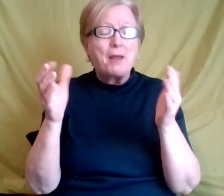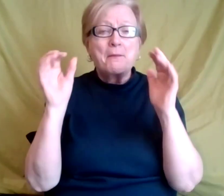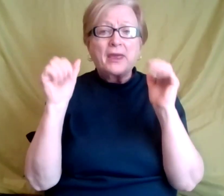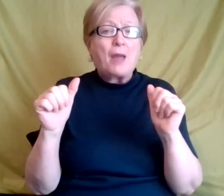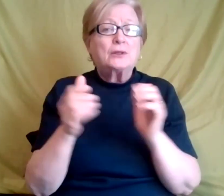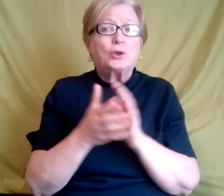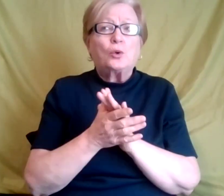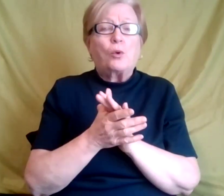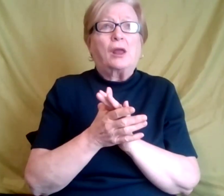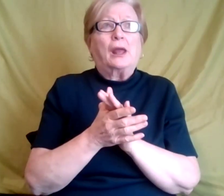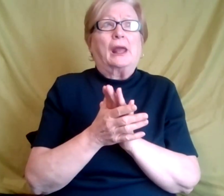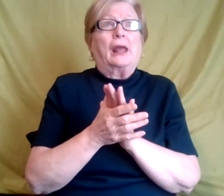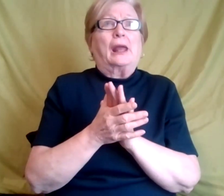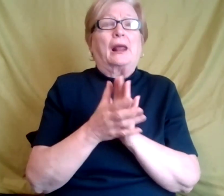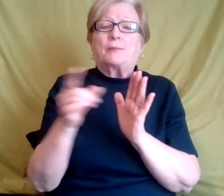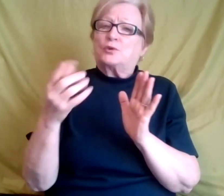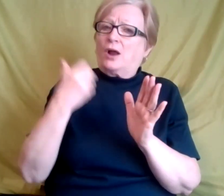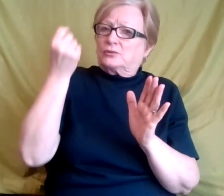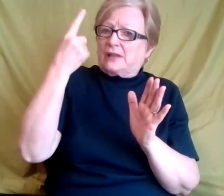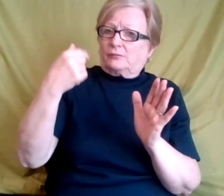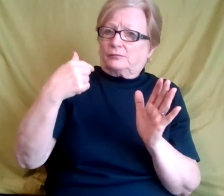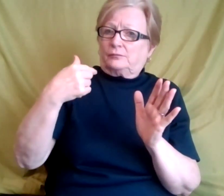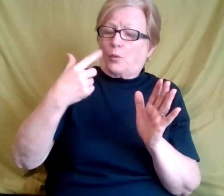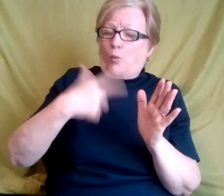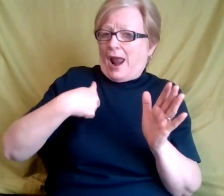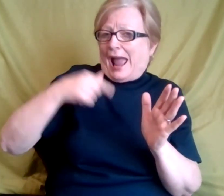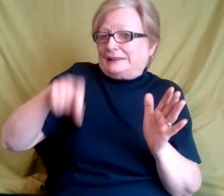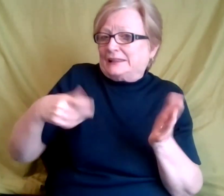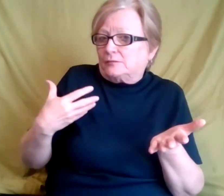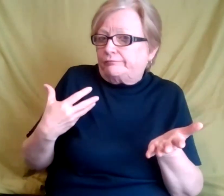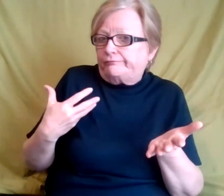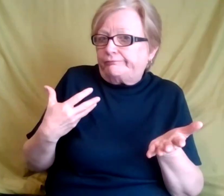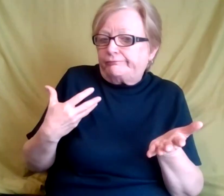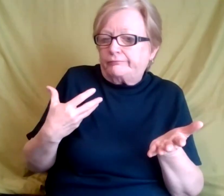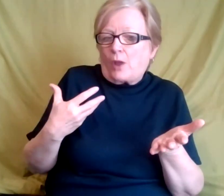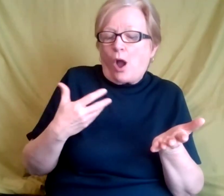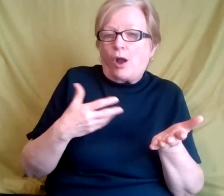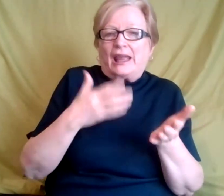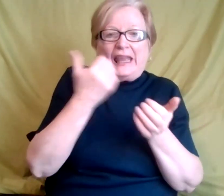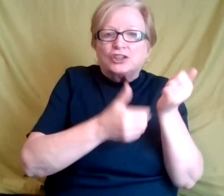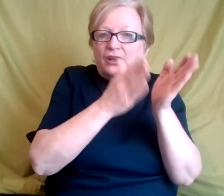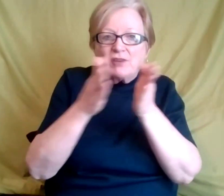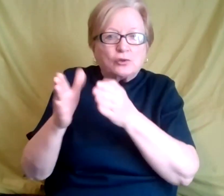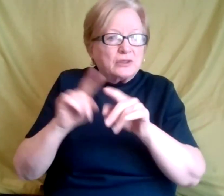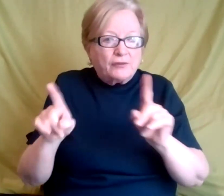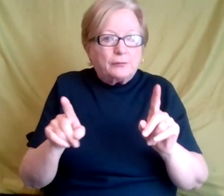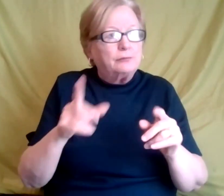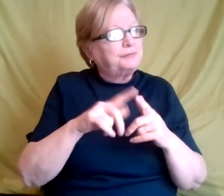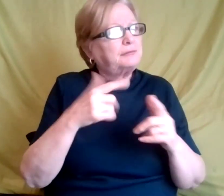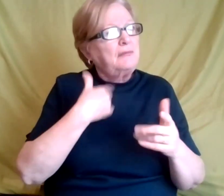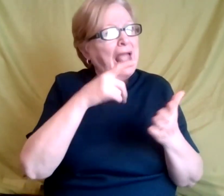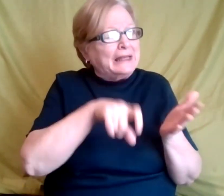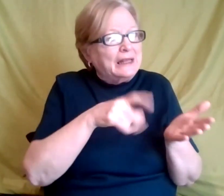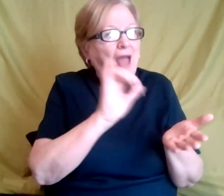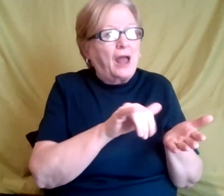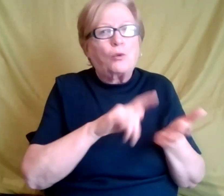have that understanding of what we need. Um, like I said, and when we don't